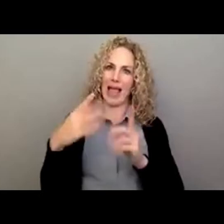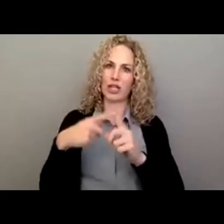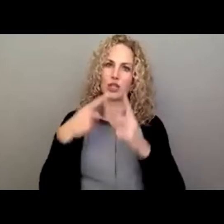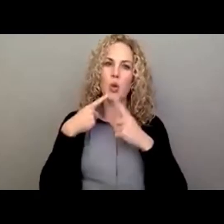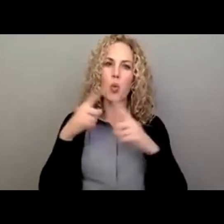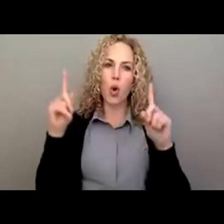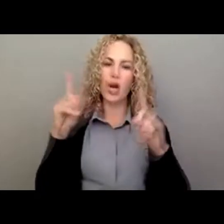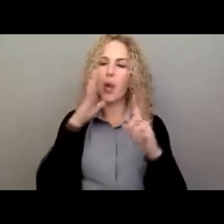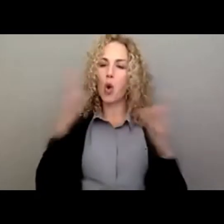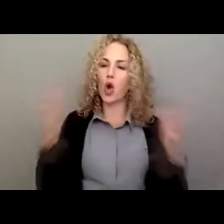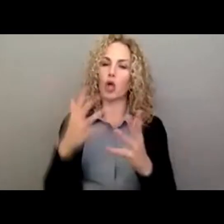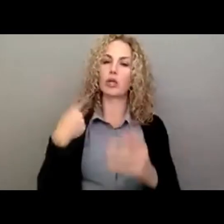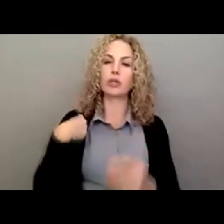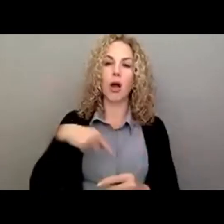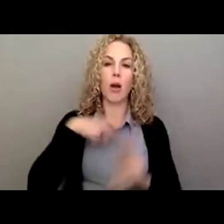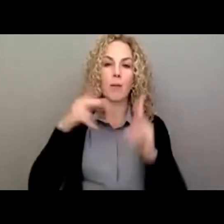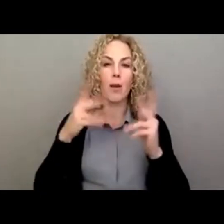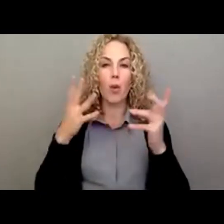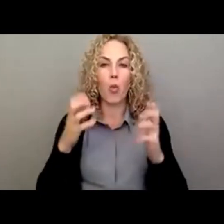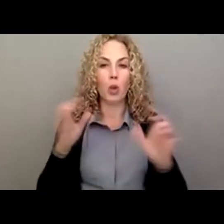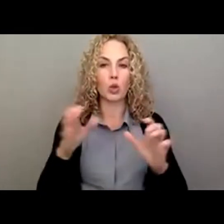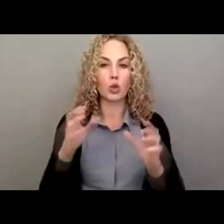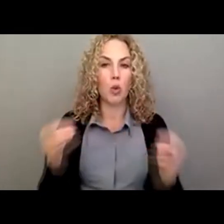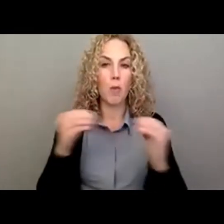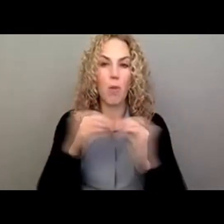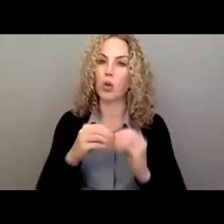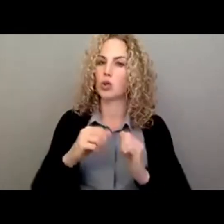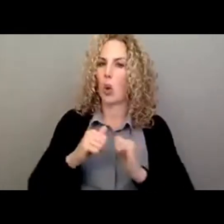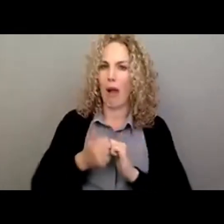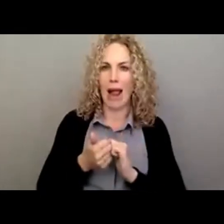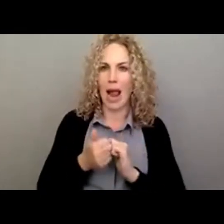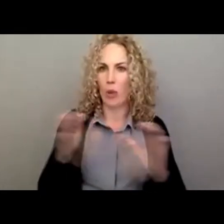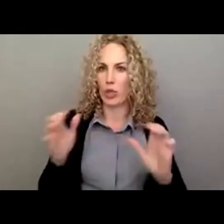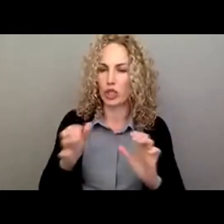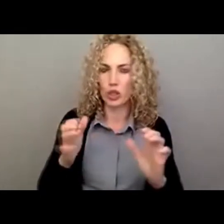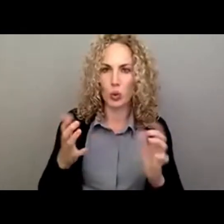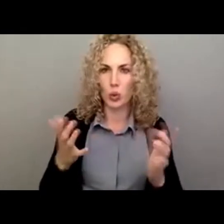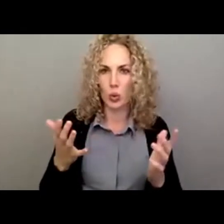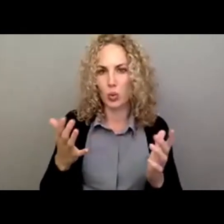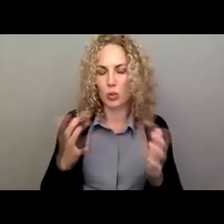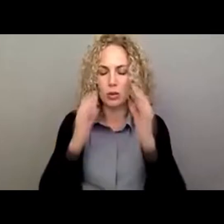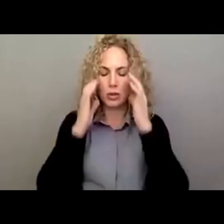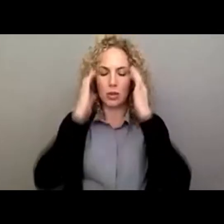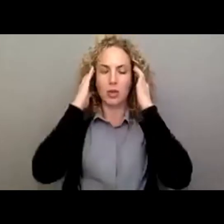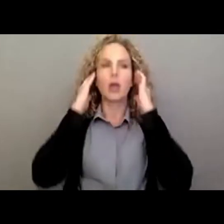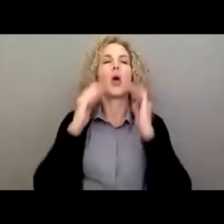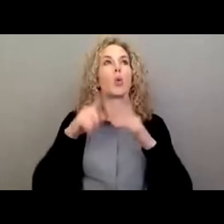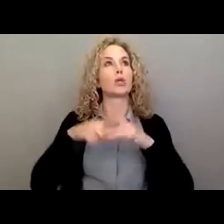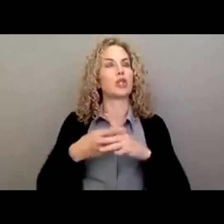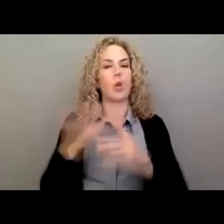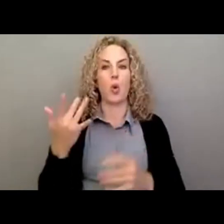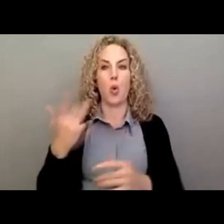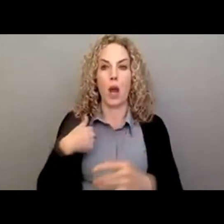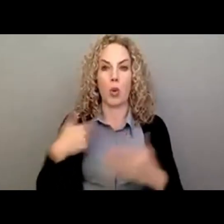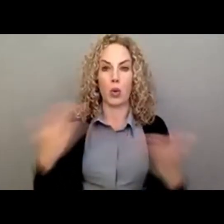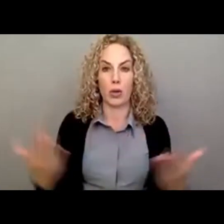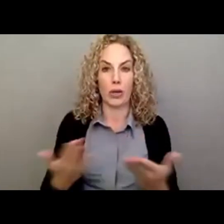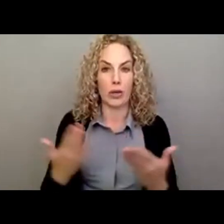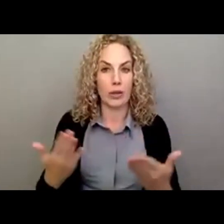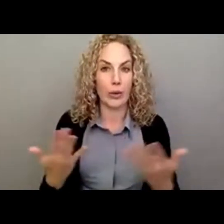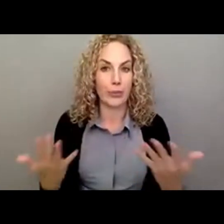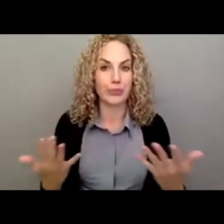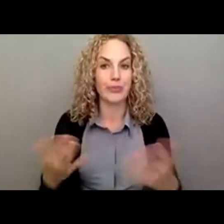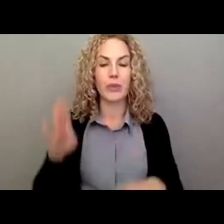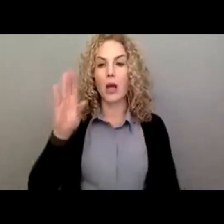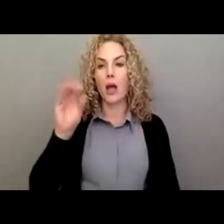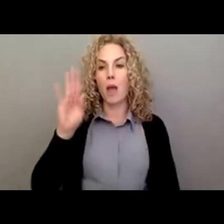to want to do more. So how do we do that? We start with why we're here. When, as